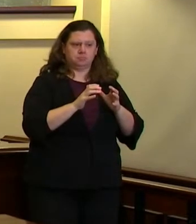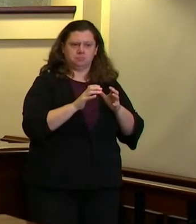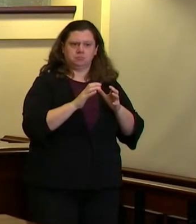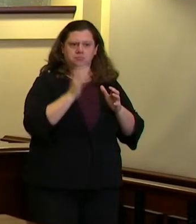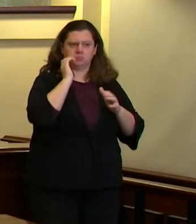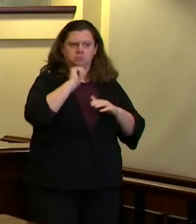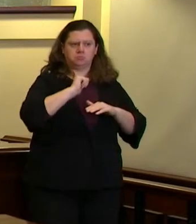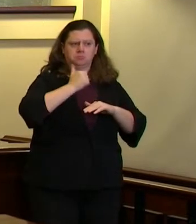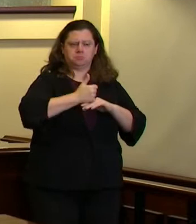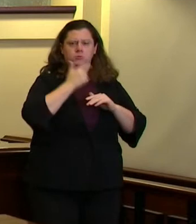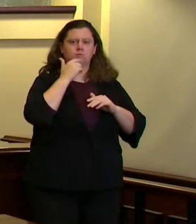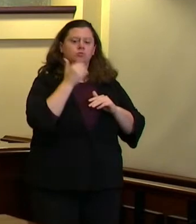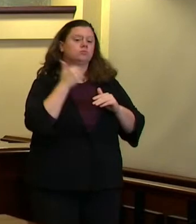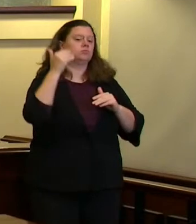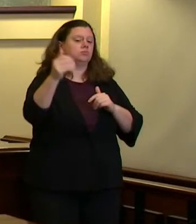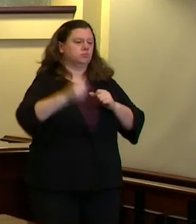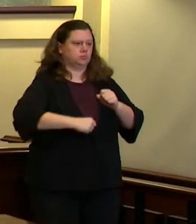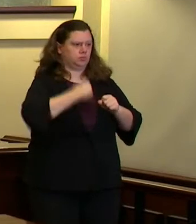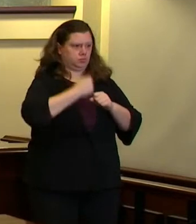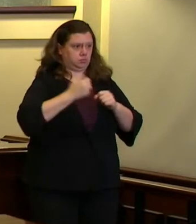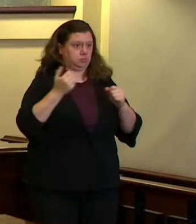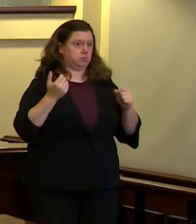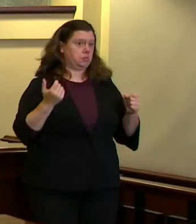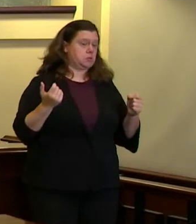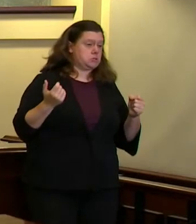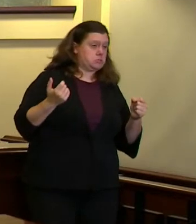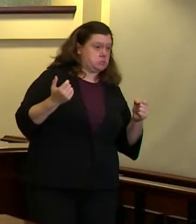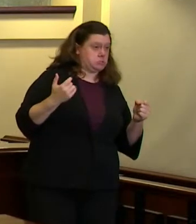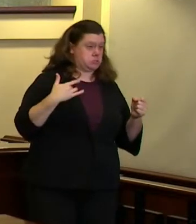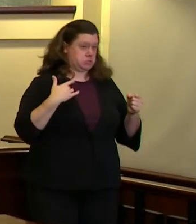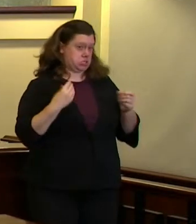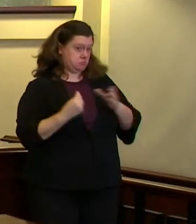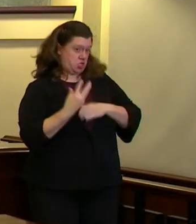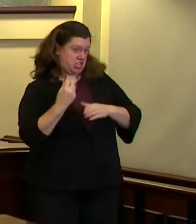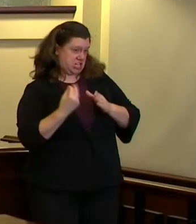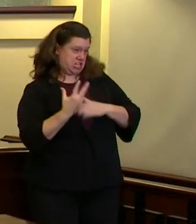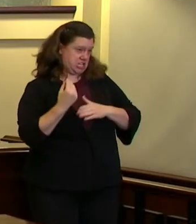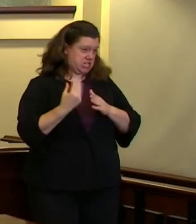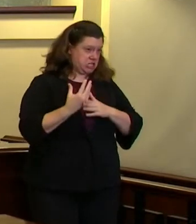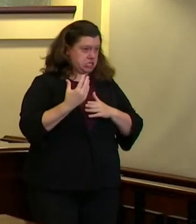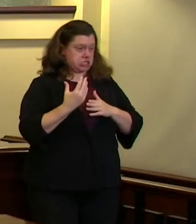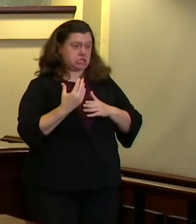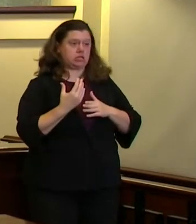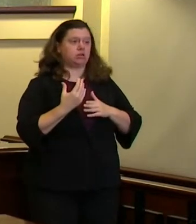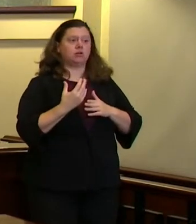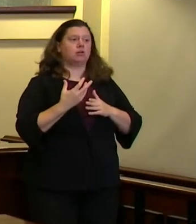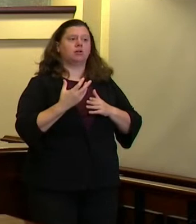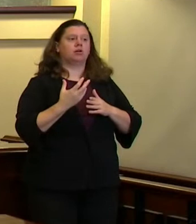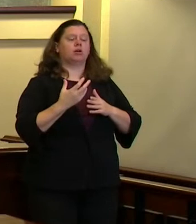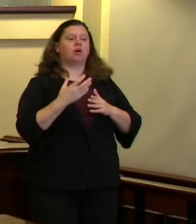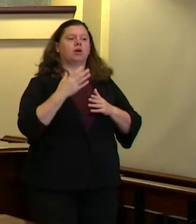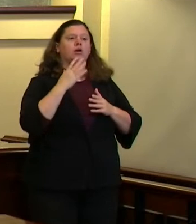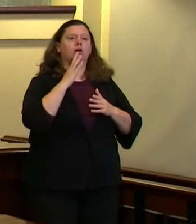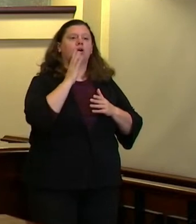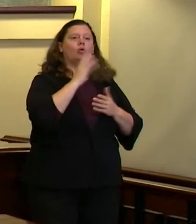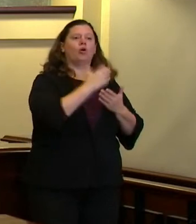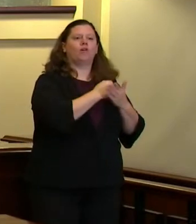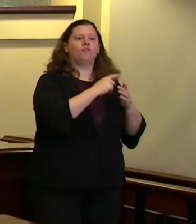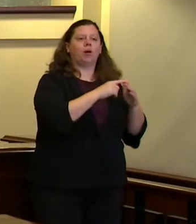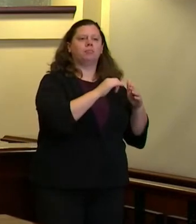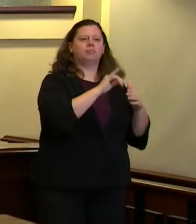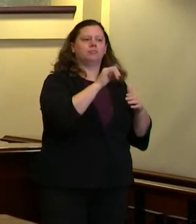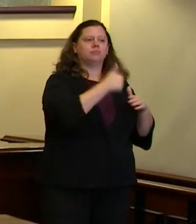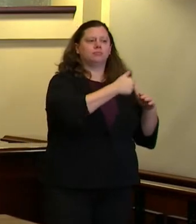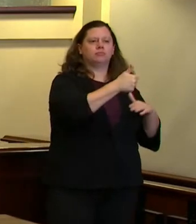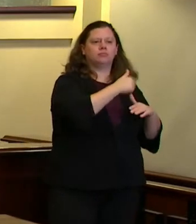next year potentially as early as this spring those dollars will be collected by metro regional government they will be distributed